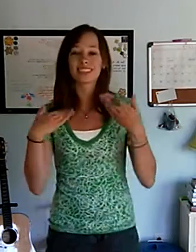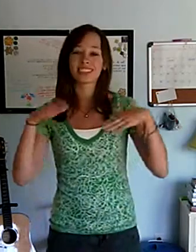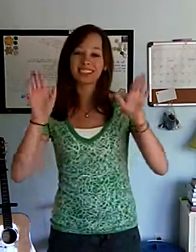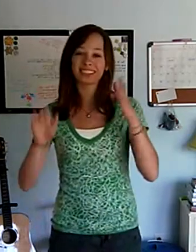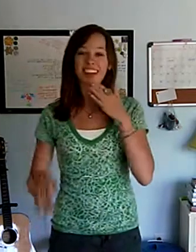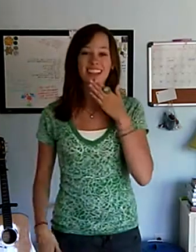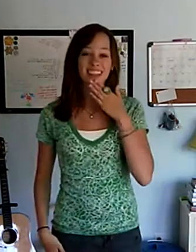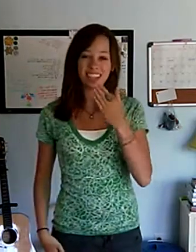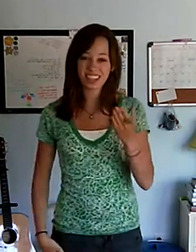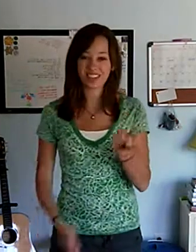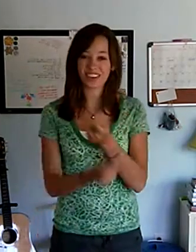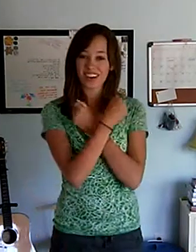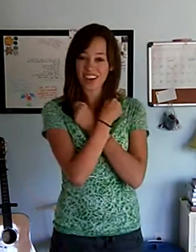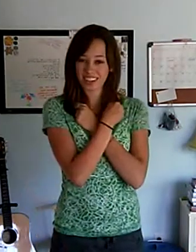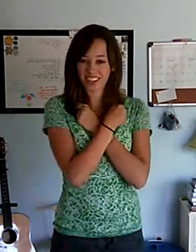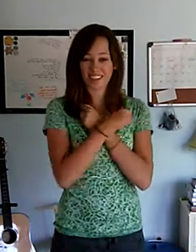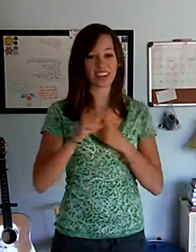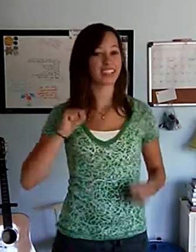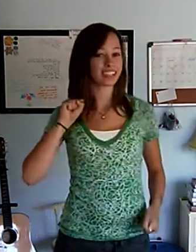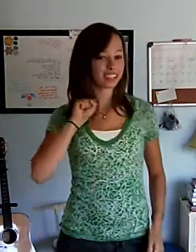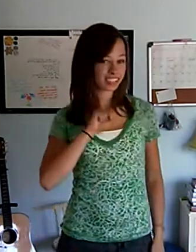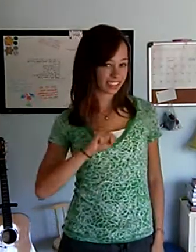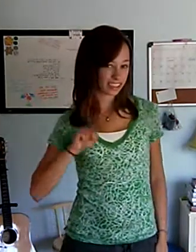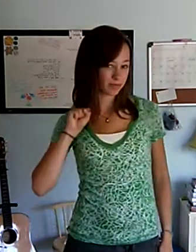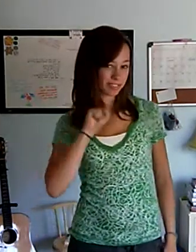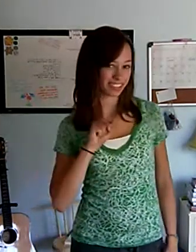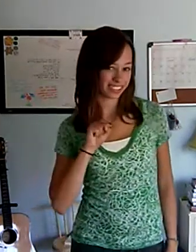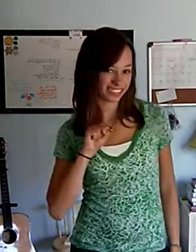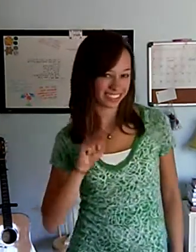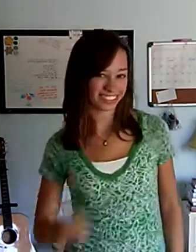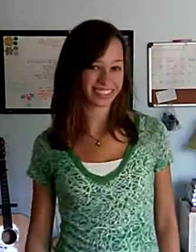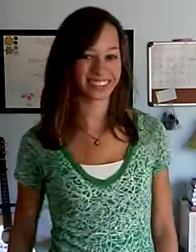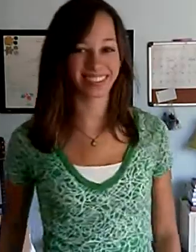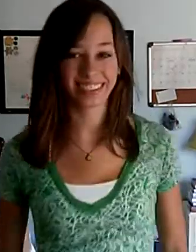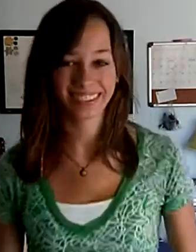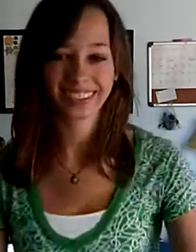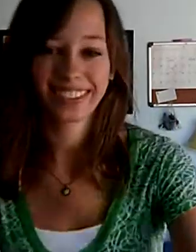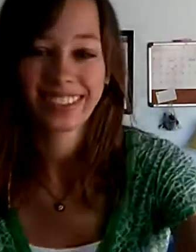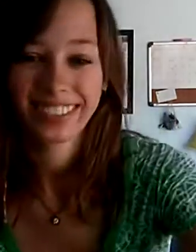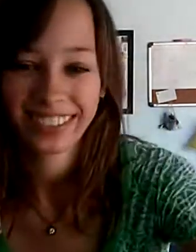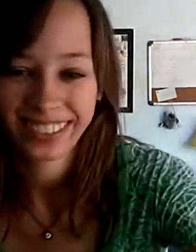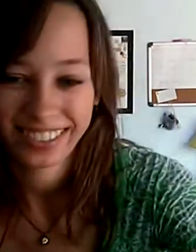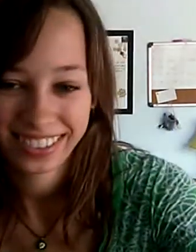my head Thank you.